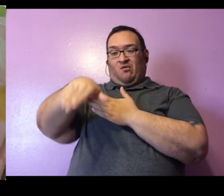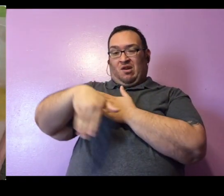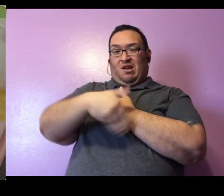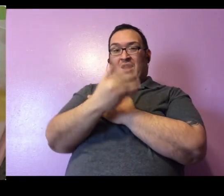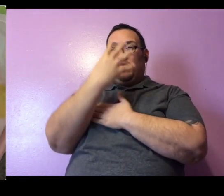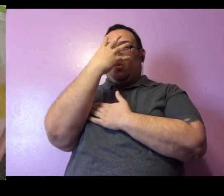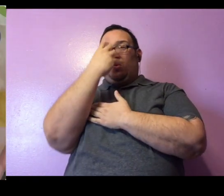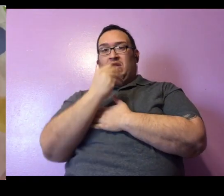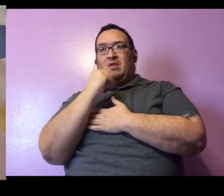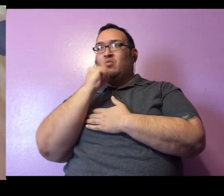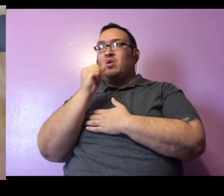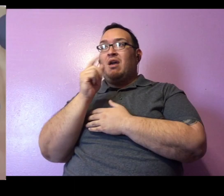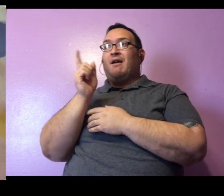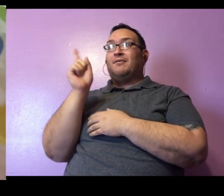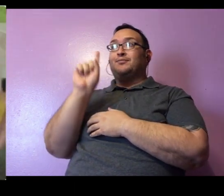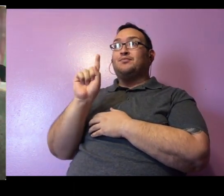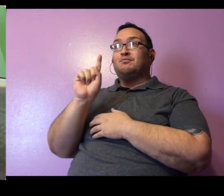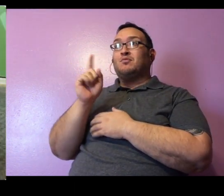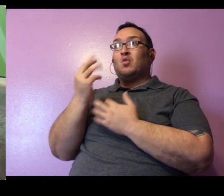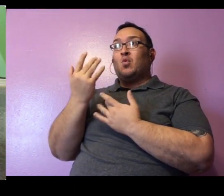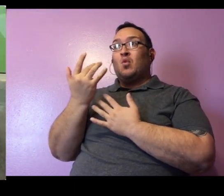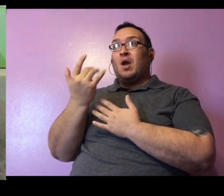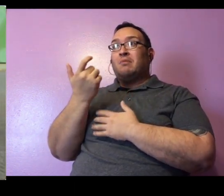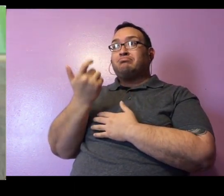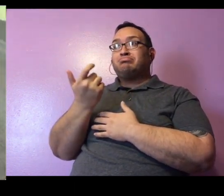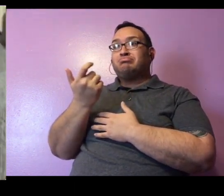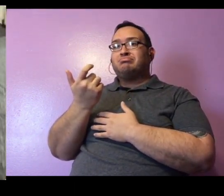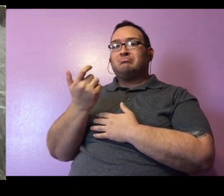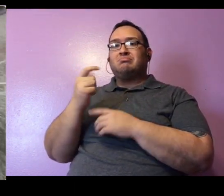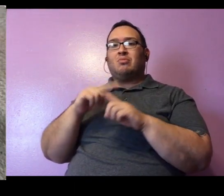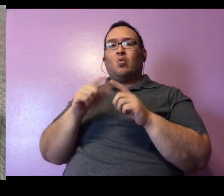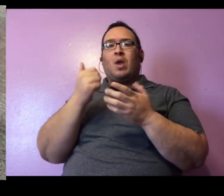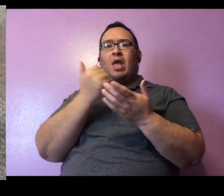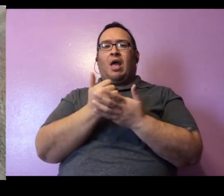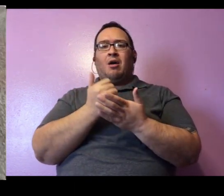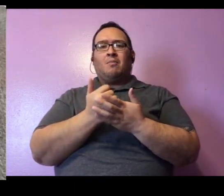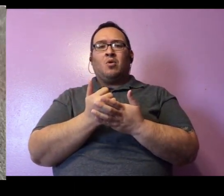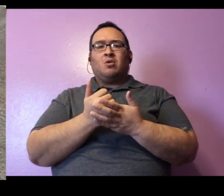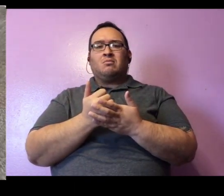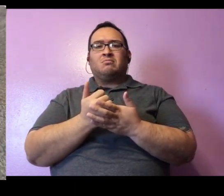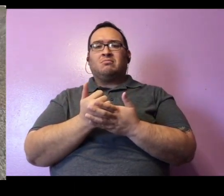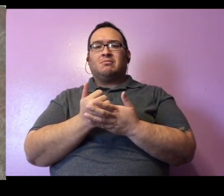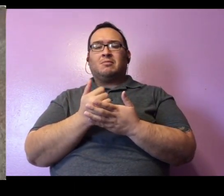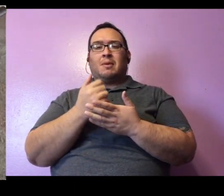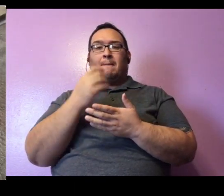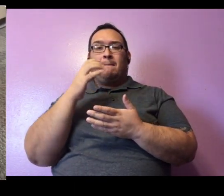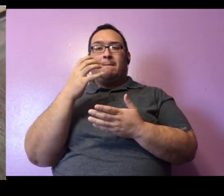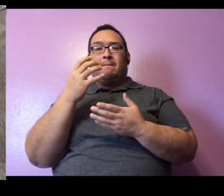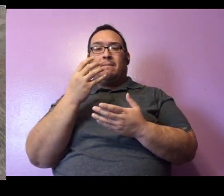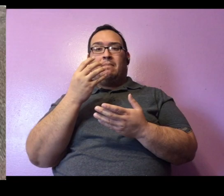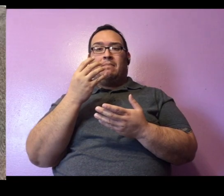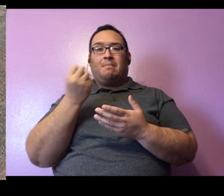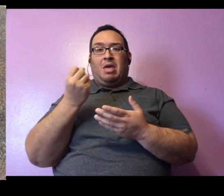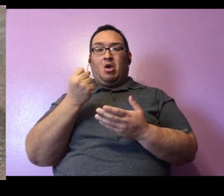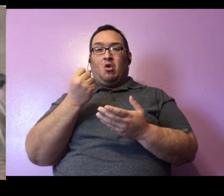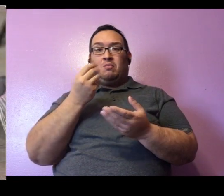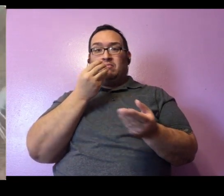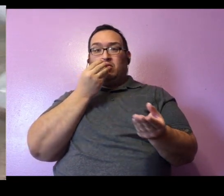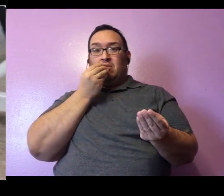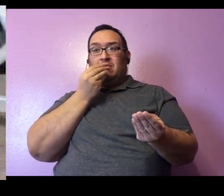we did not have to be with her. But we were the ones who weaned her off her milk and introduced her to solid